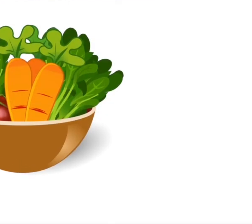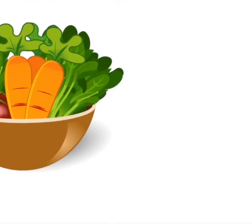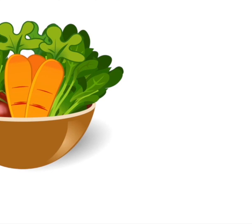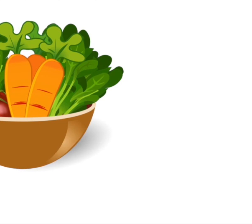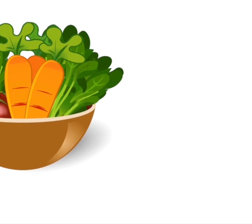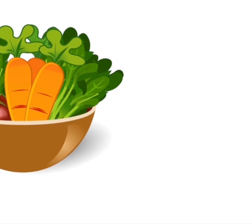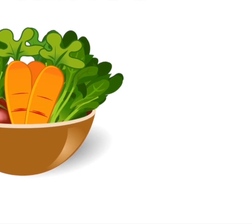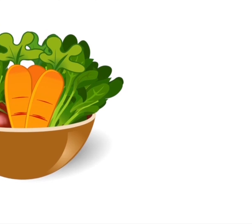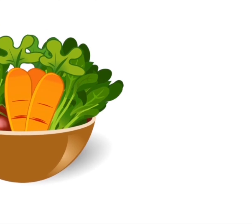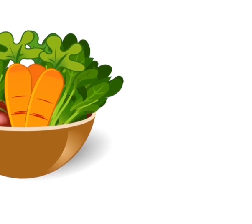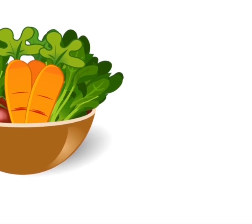Vegetables